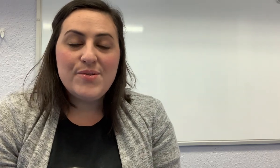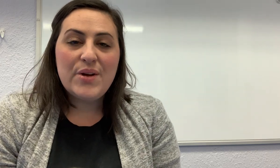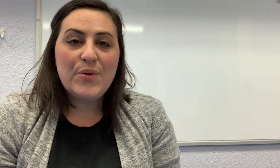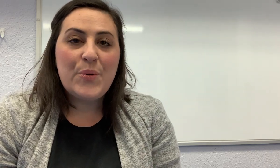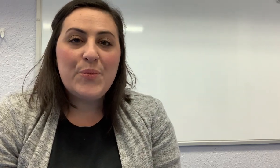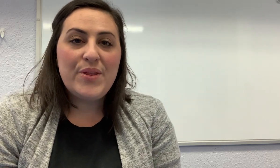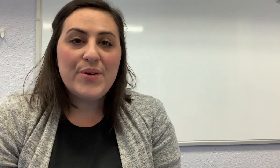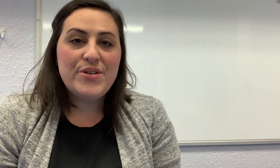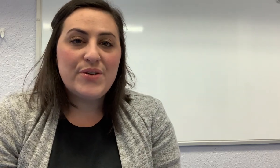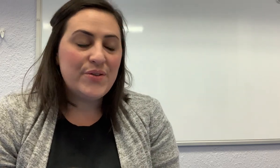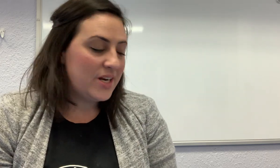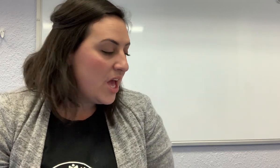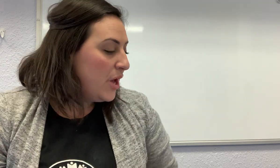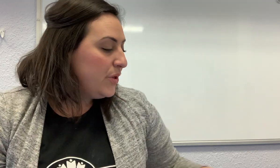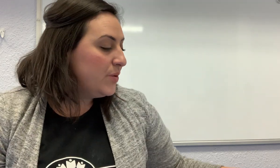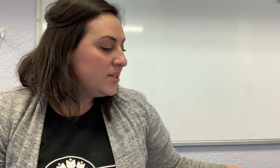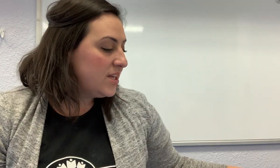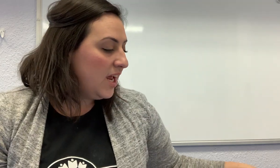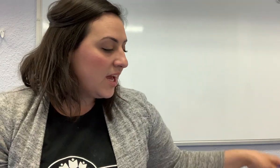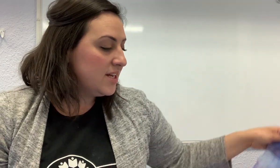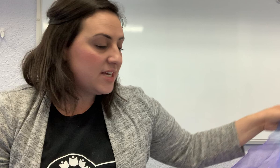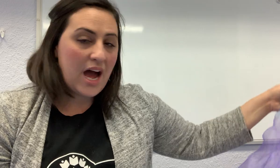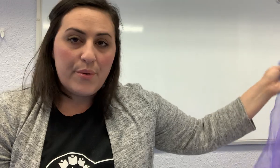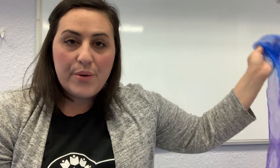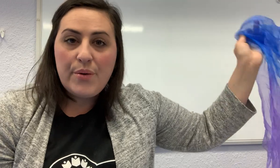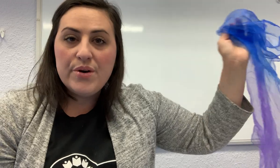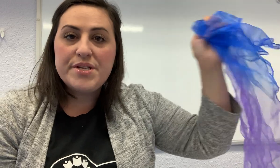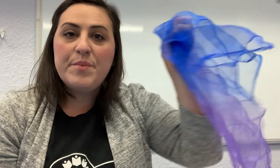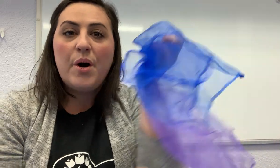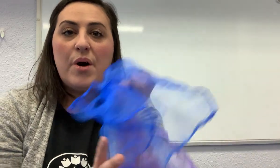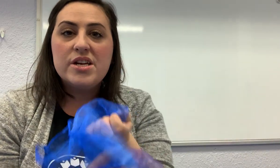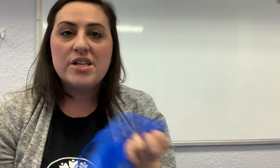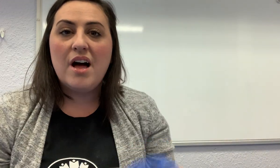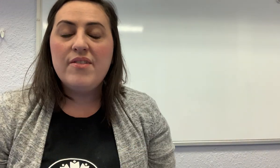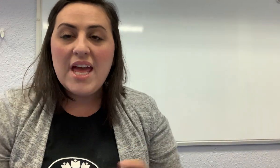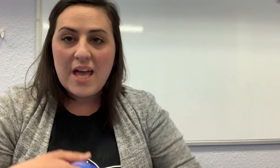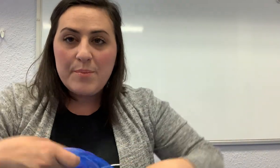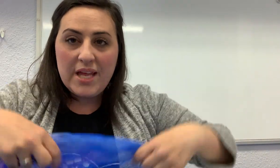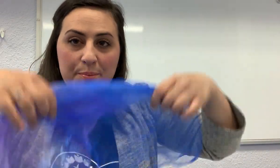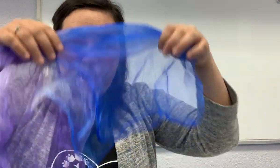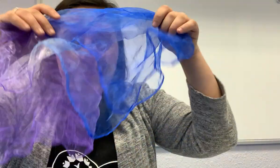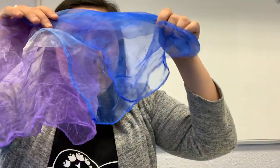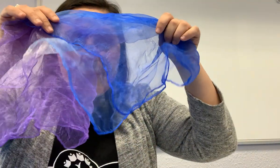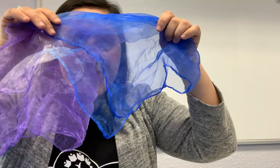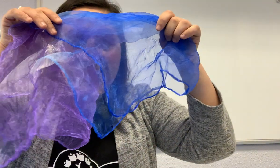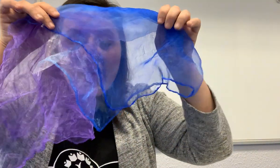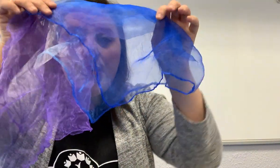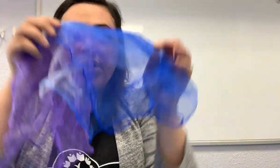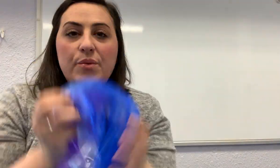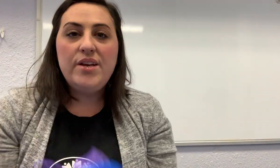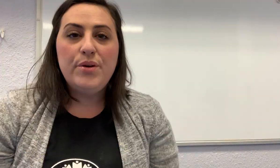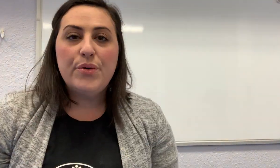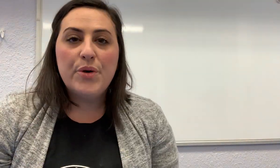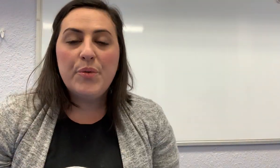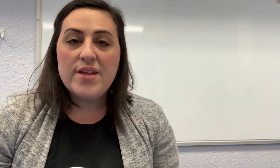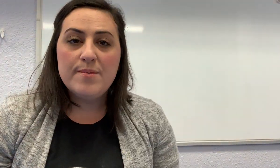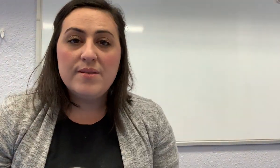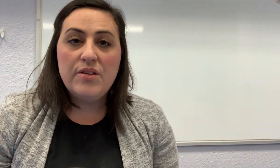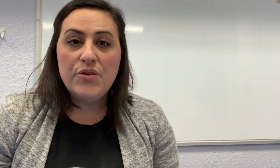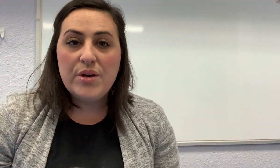do at home with your children, you can take a towel or a small washcloth and play peek-a-boo. And one way to incorporate some sensory